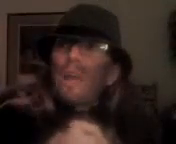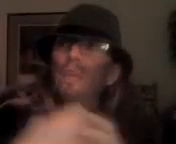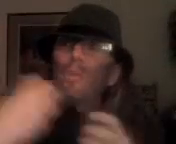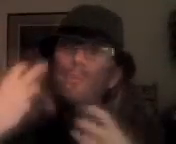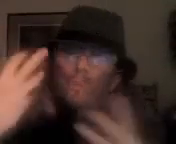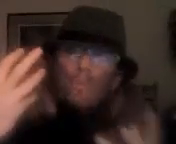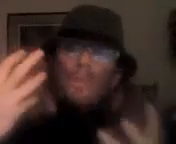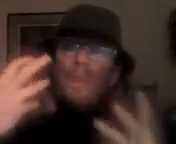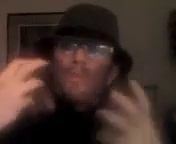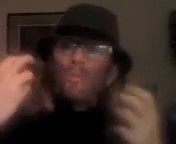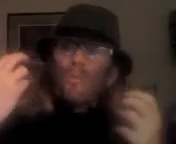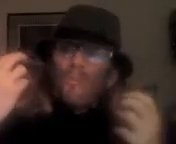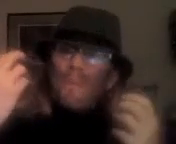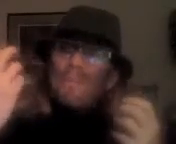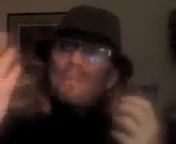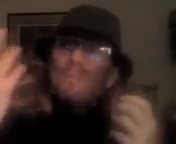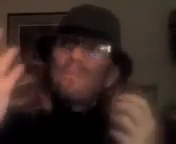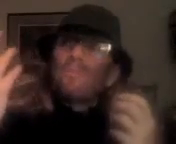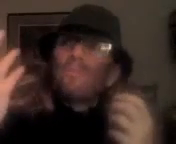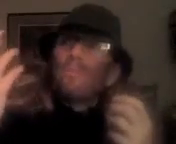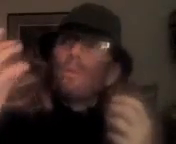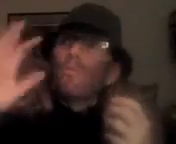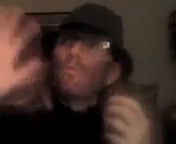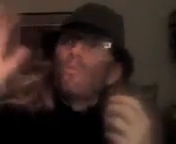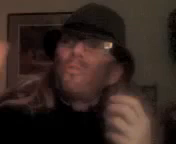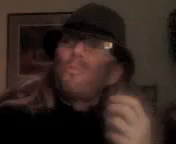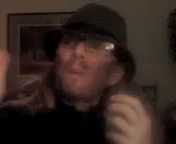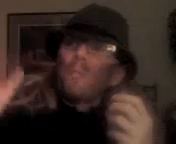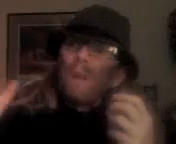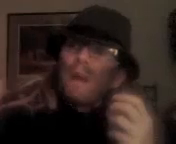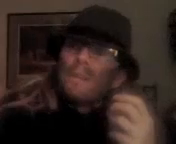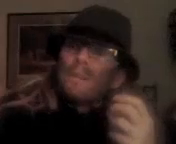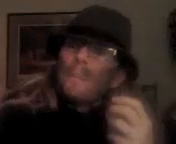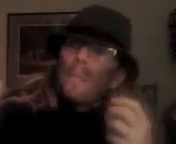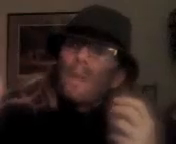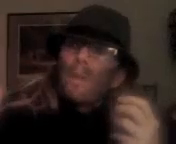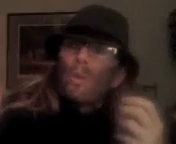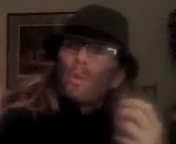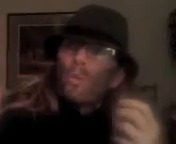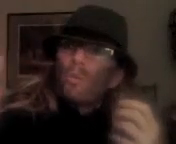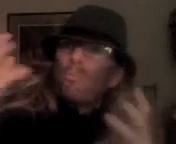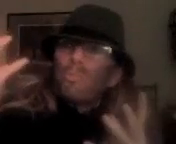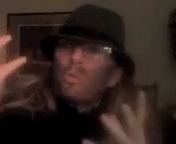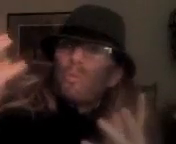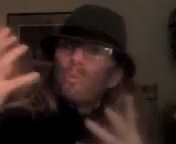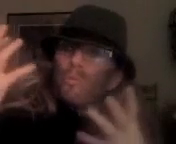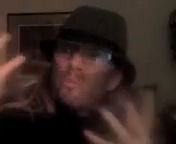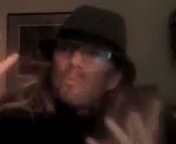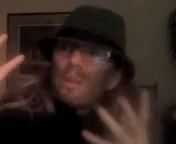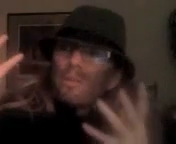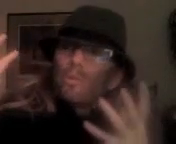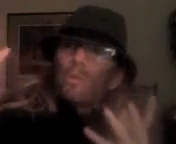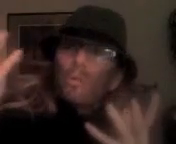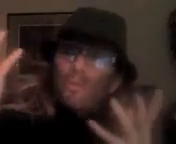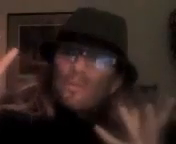I love to bring out the femininity of the female body, the beauty of the female